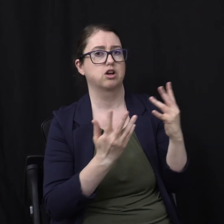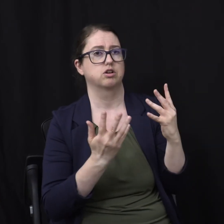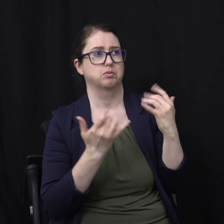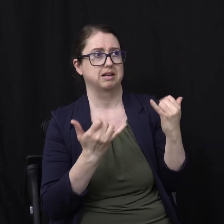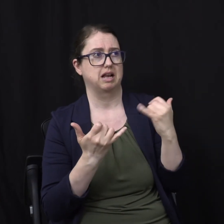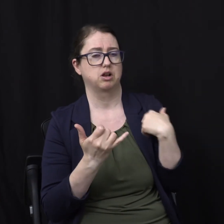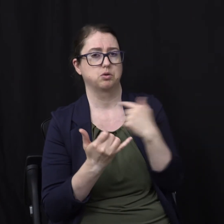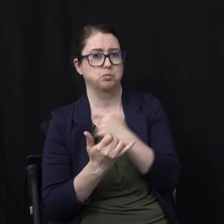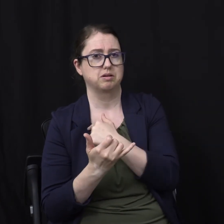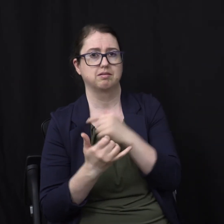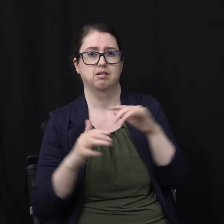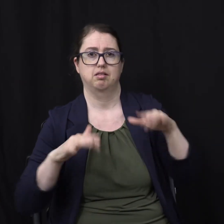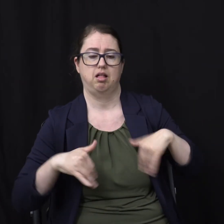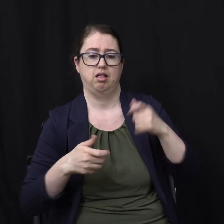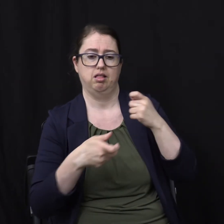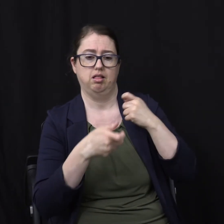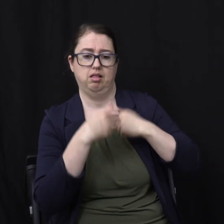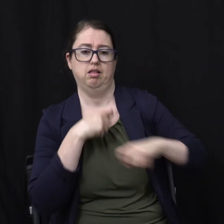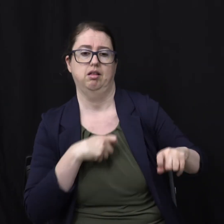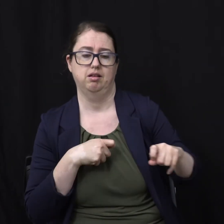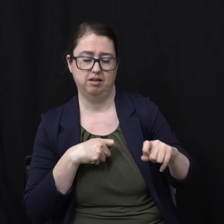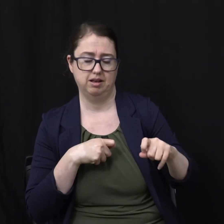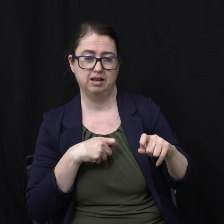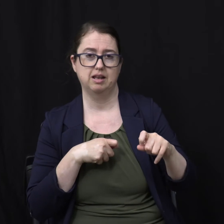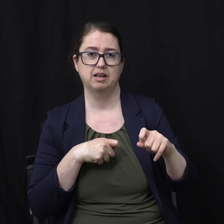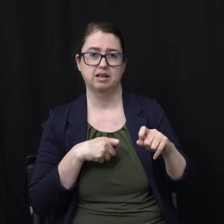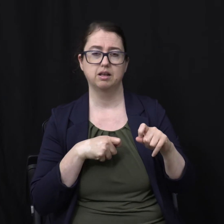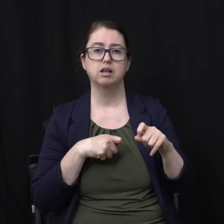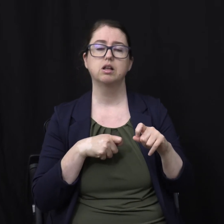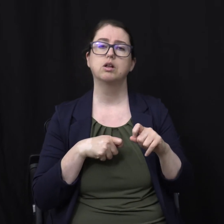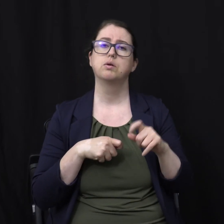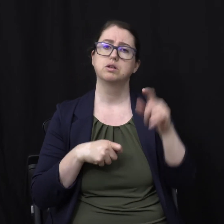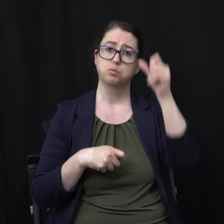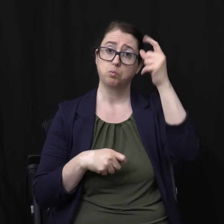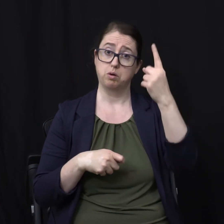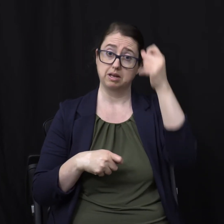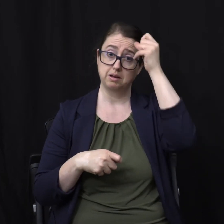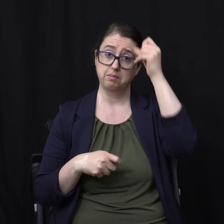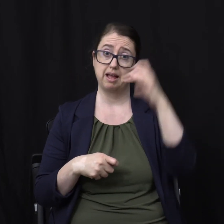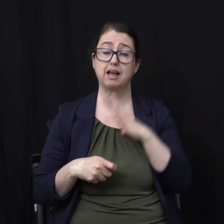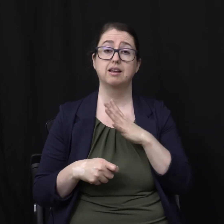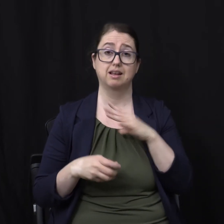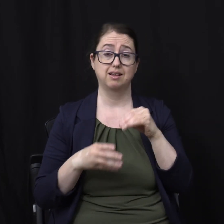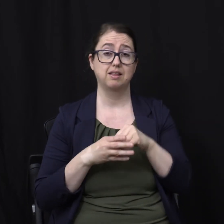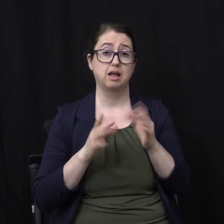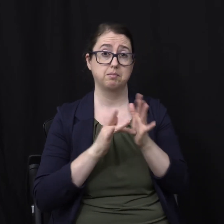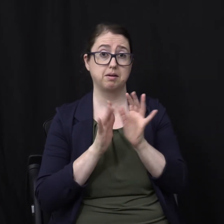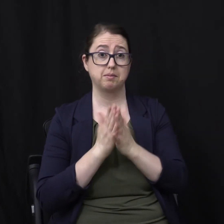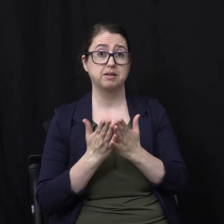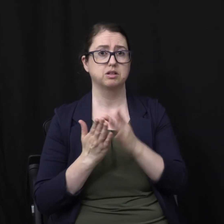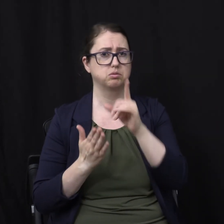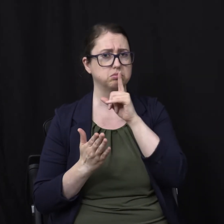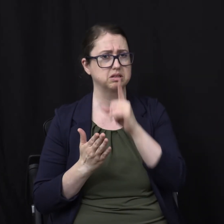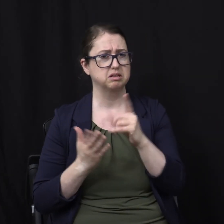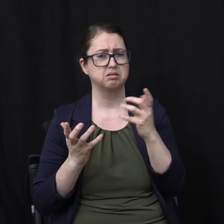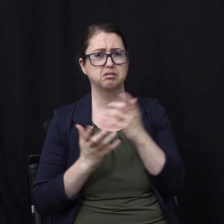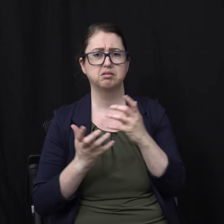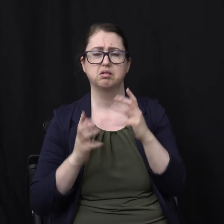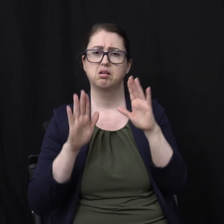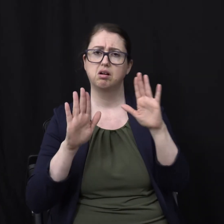As unregenerated people And there was a guy though Who was he in the Bible A great man of God Who